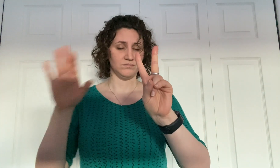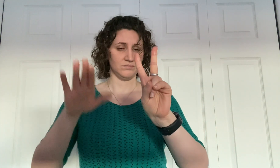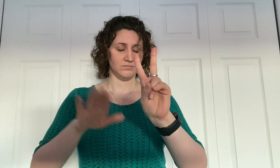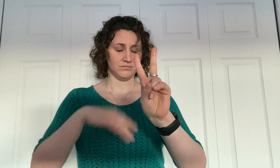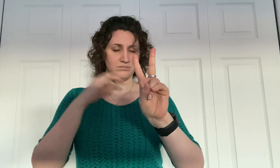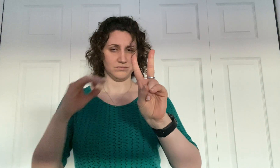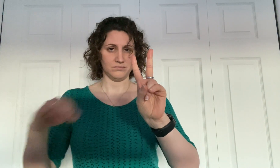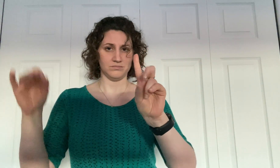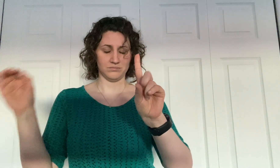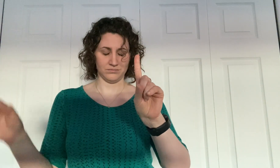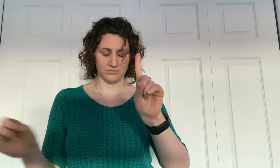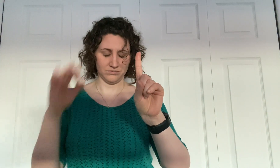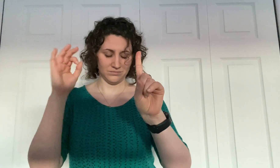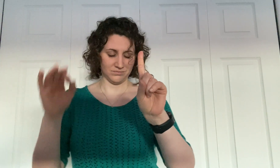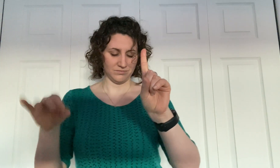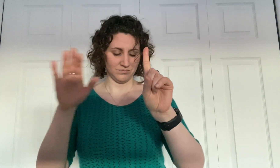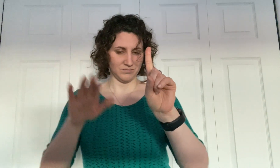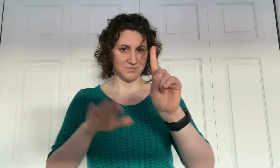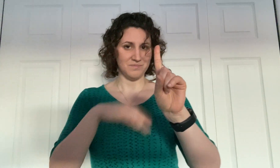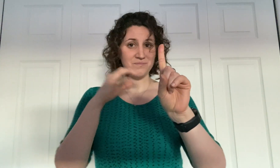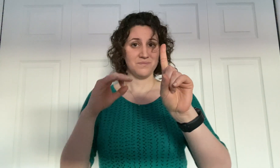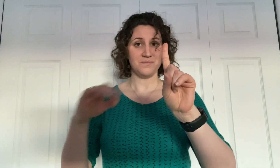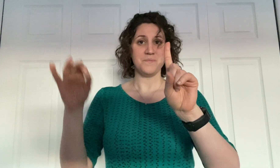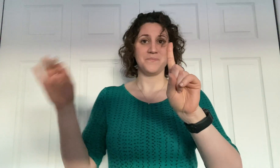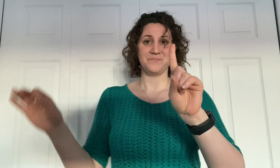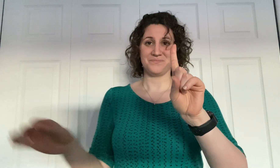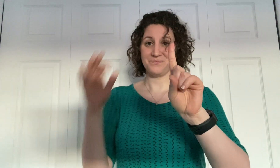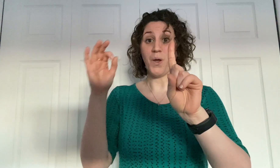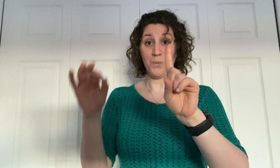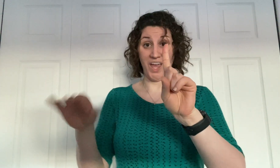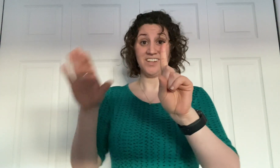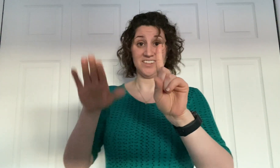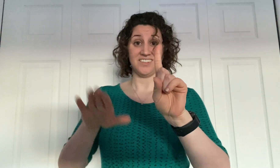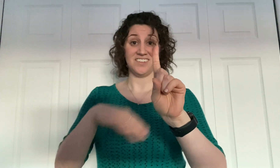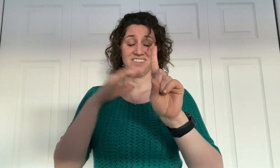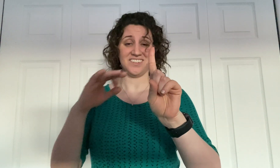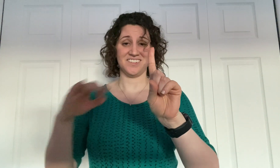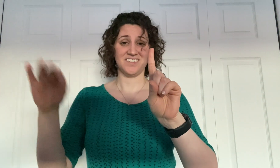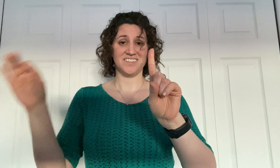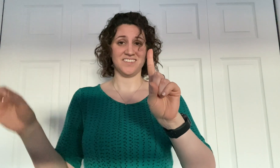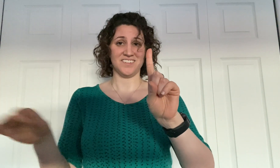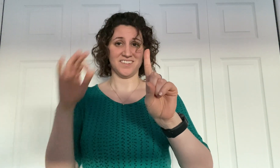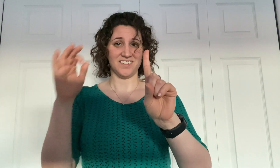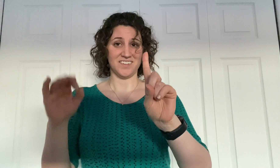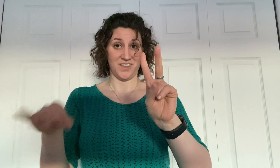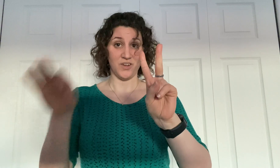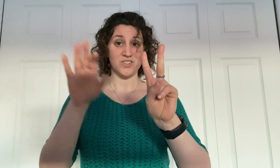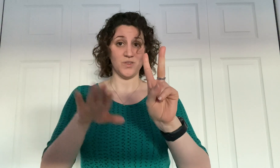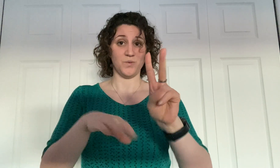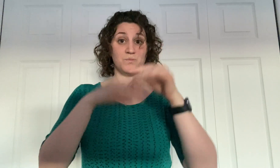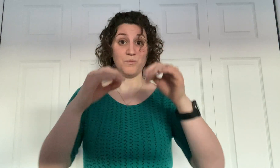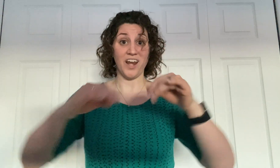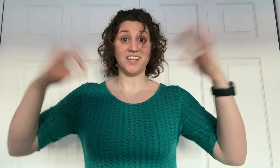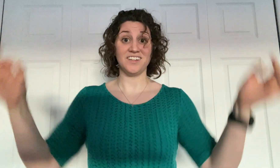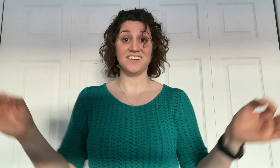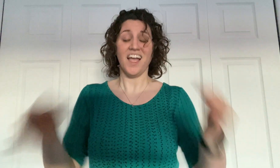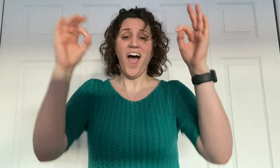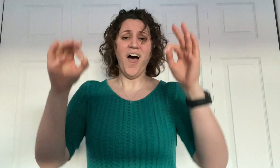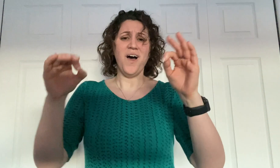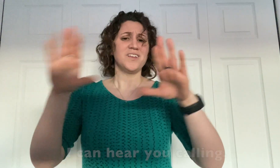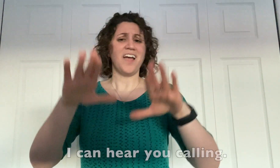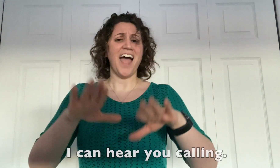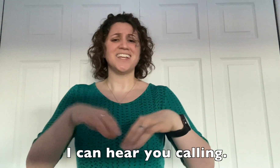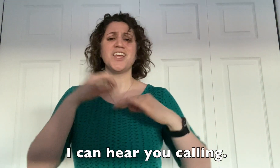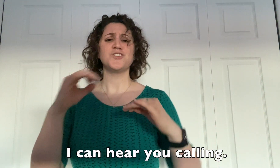Oye, are you listening? Oye, can you hear us? Oye, can you hear